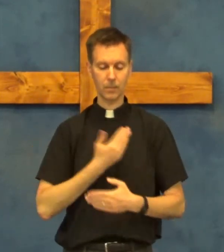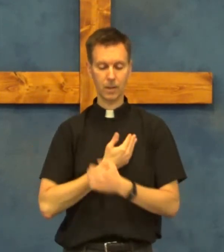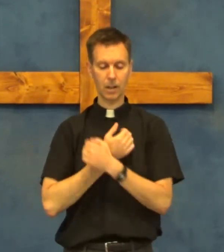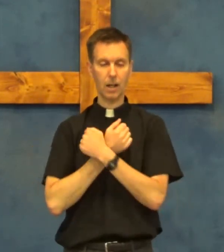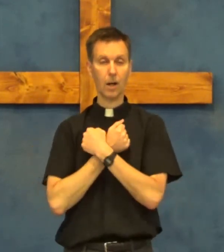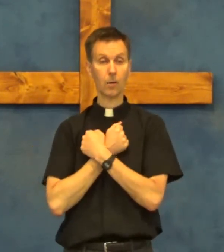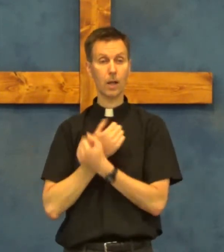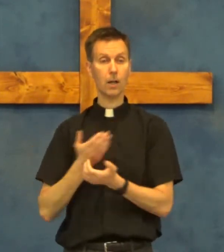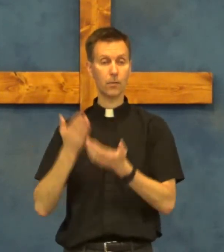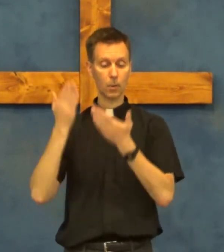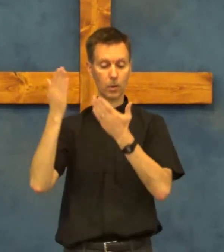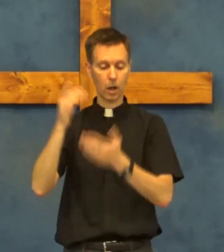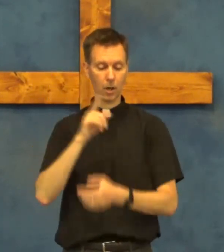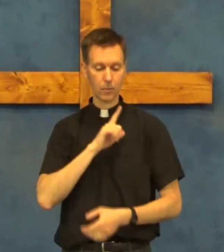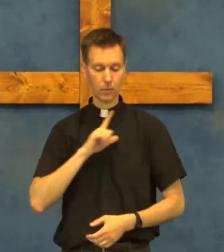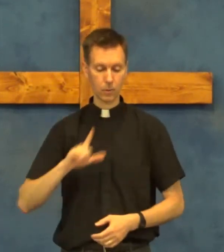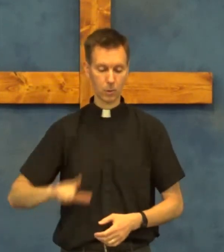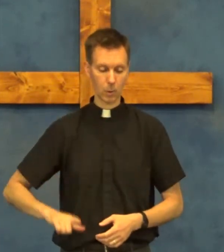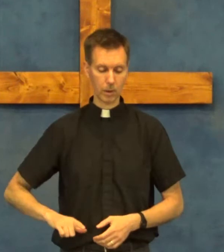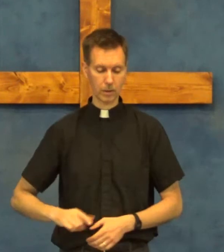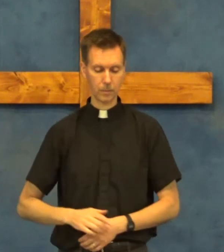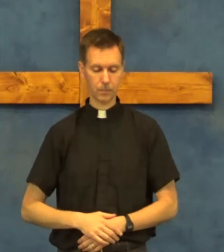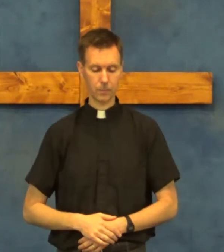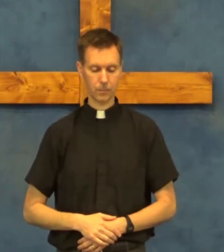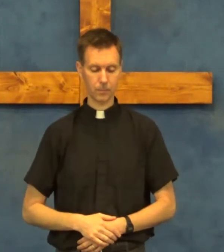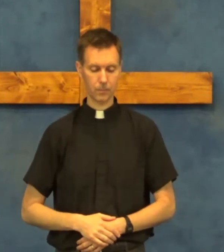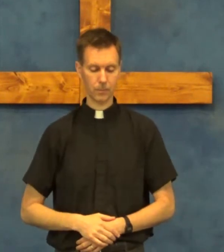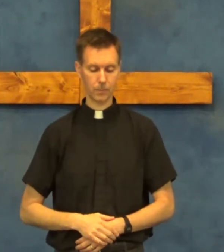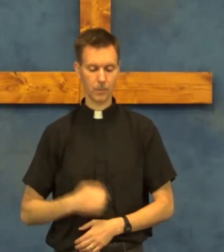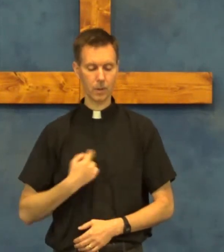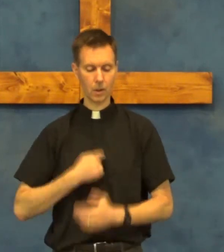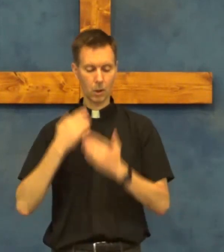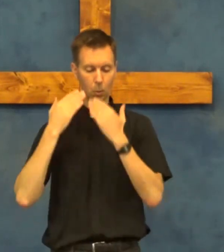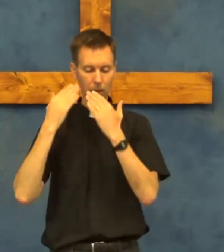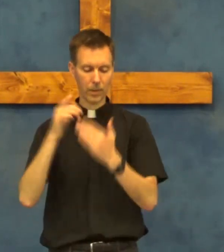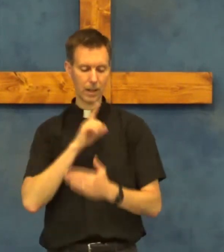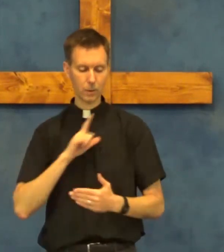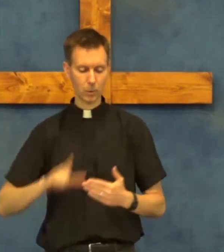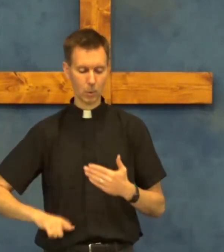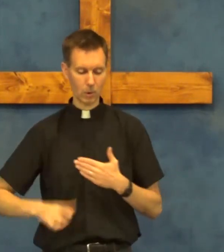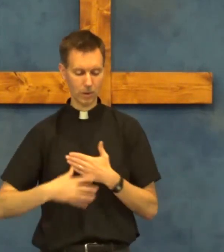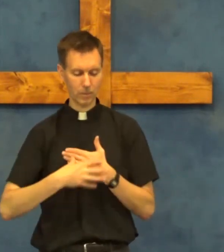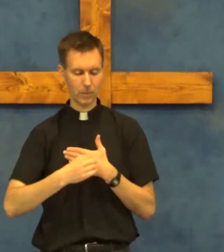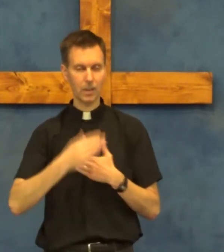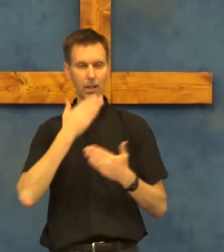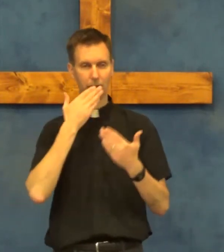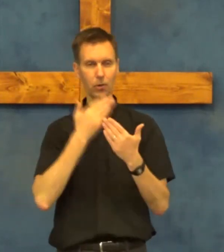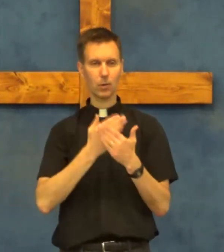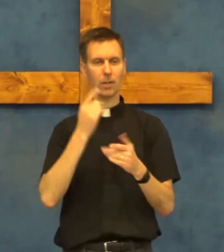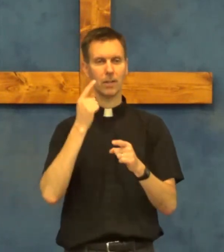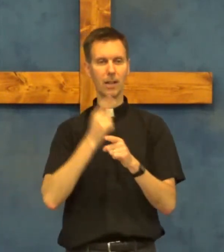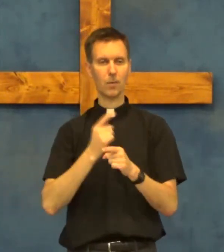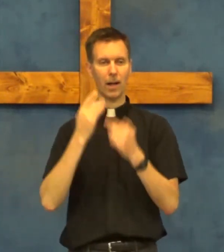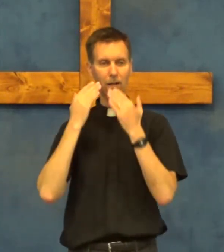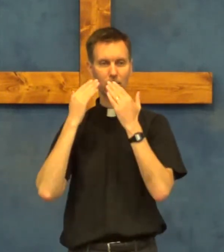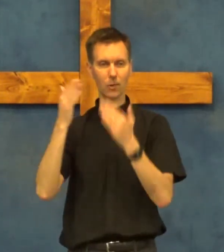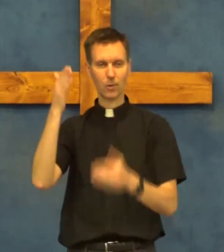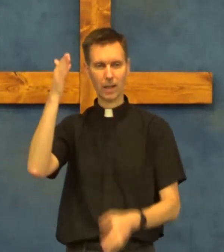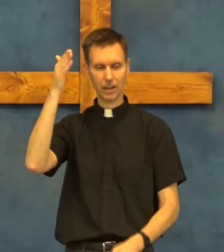our love we offer to the Lord we thank the Lord it is good and right to thank